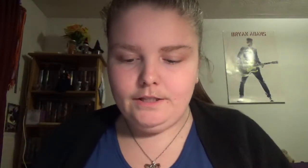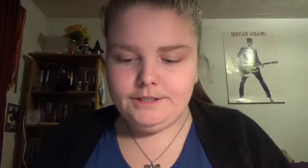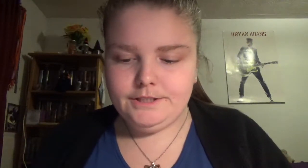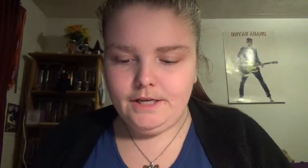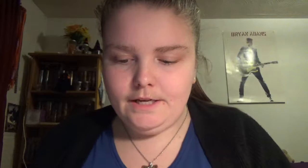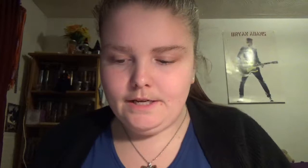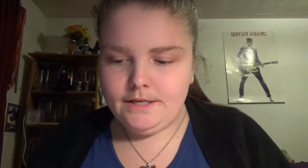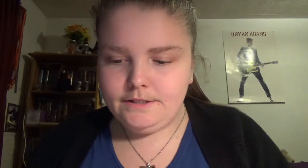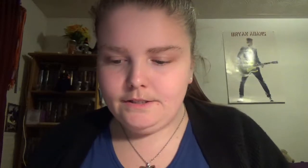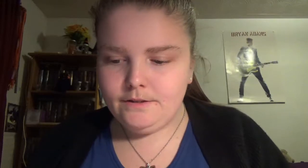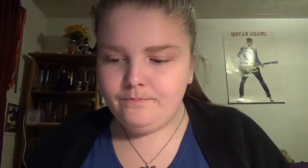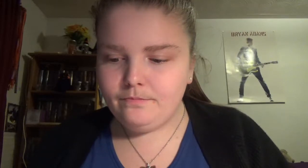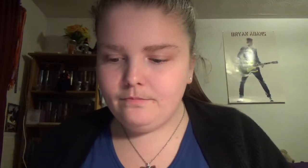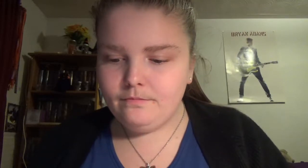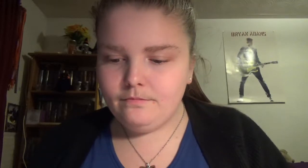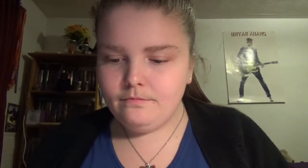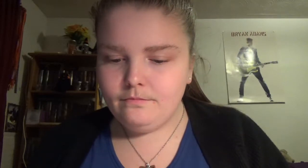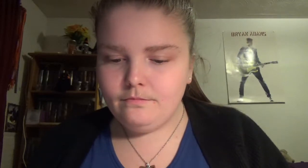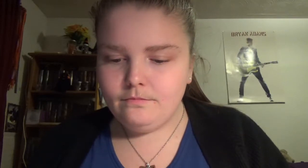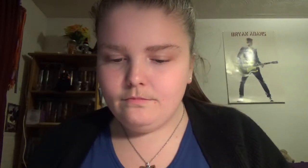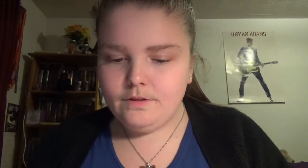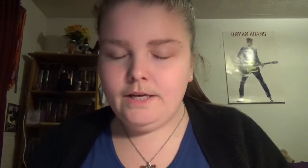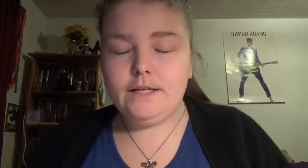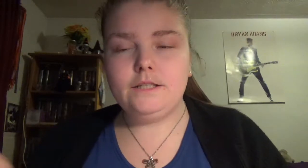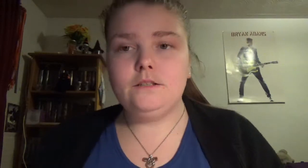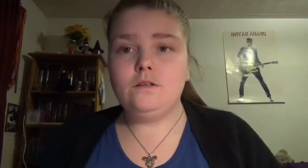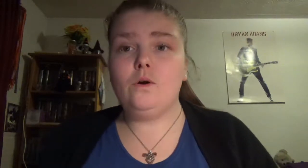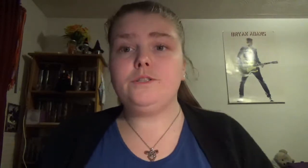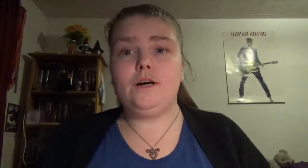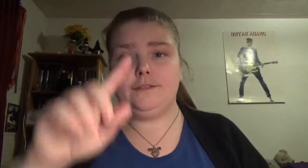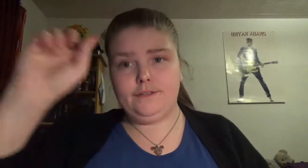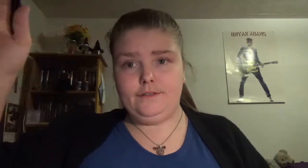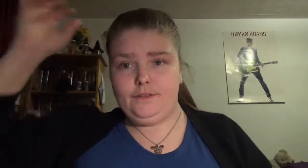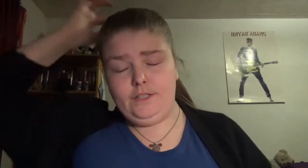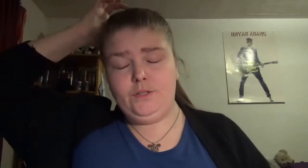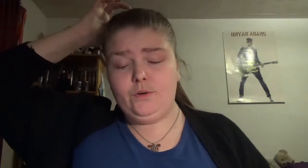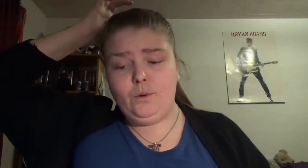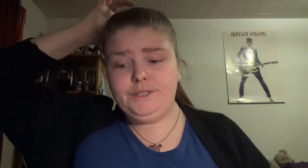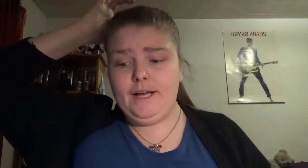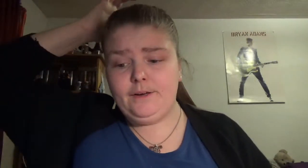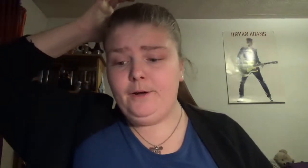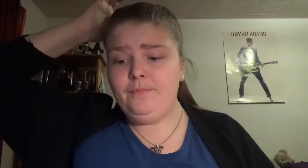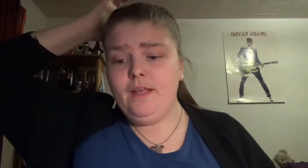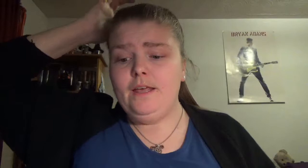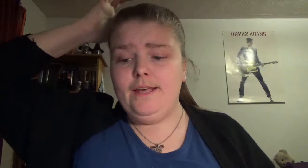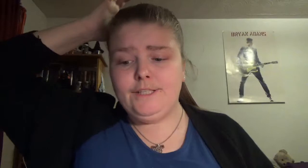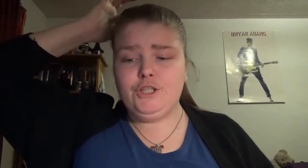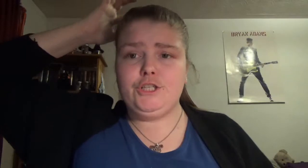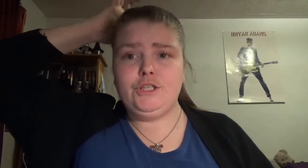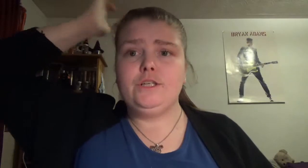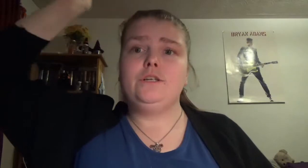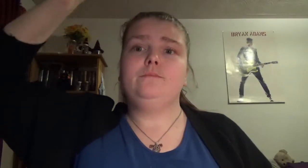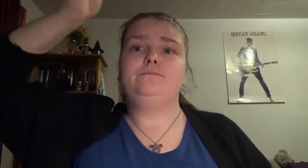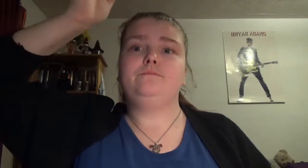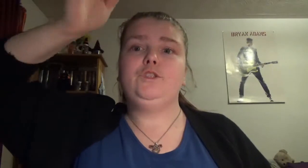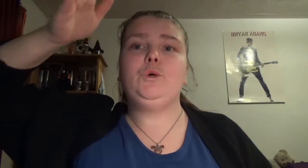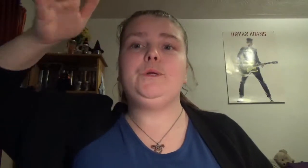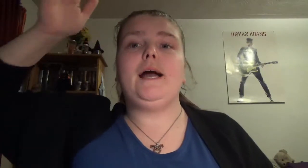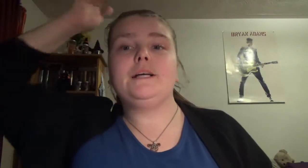and yeah goes on into the whole cycle each zodiac